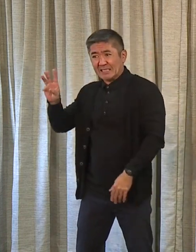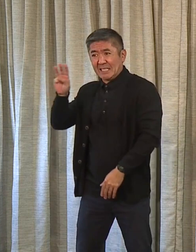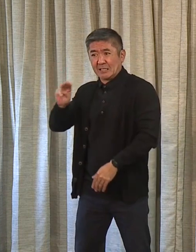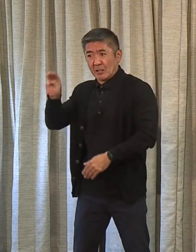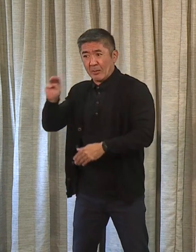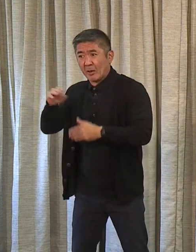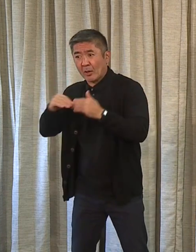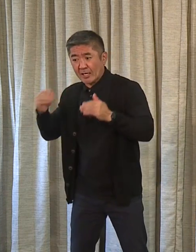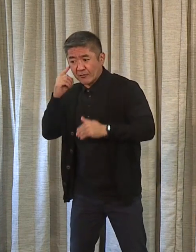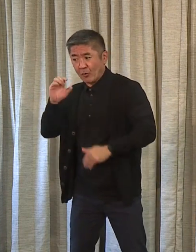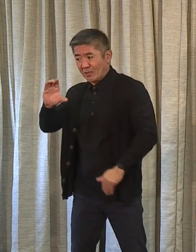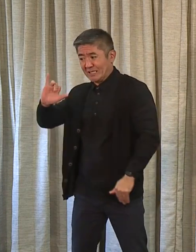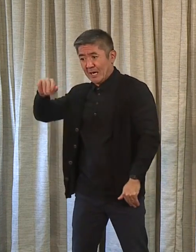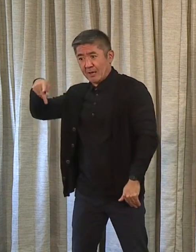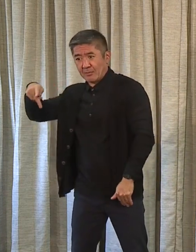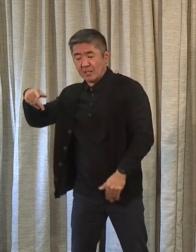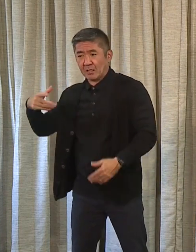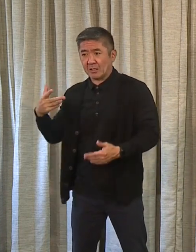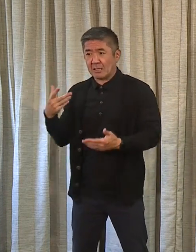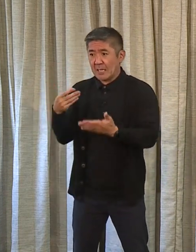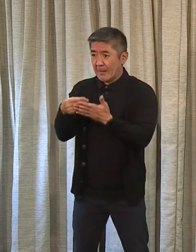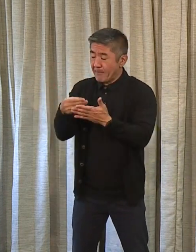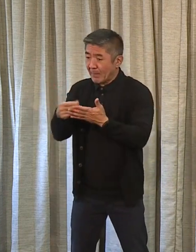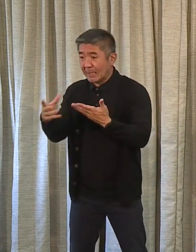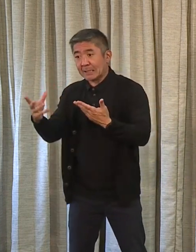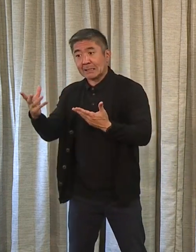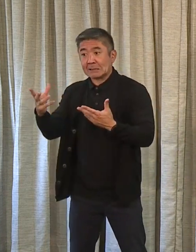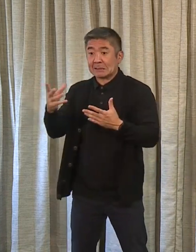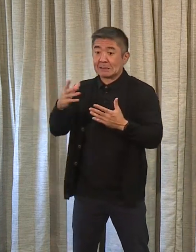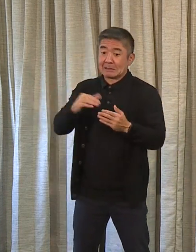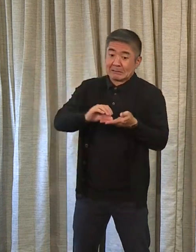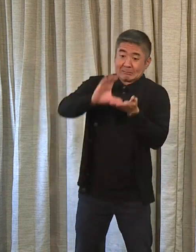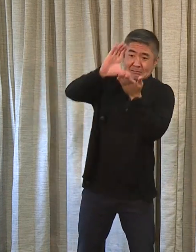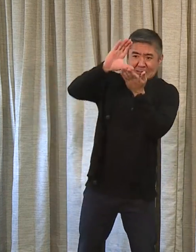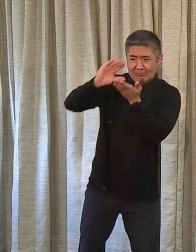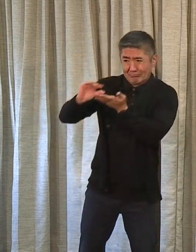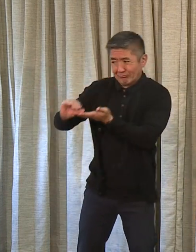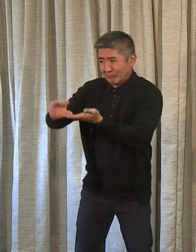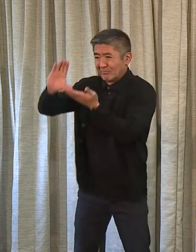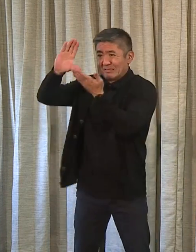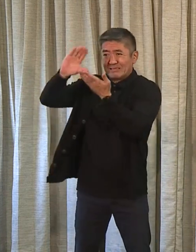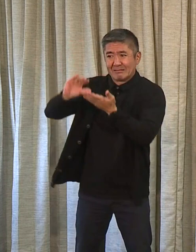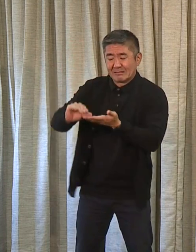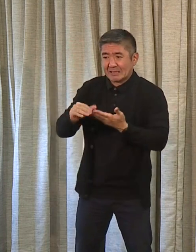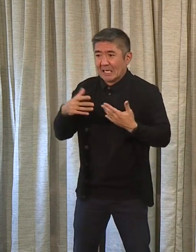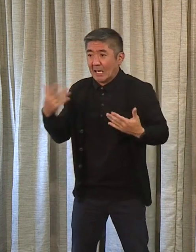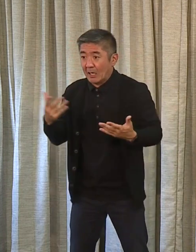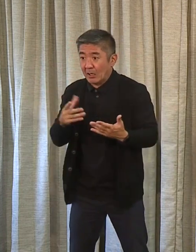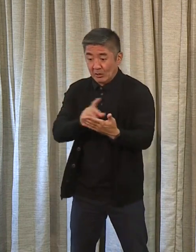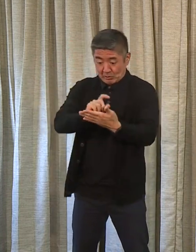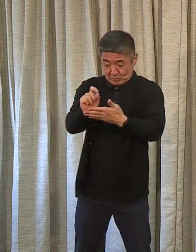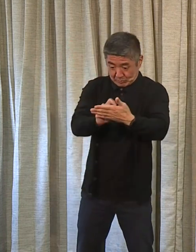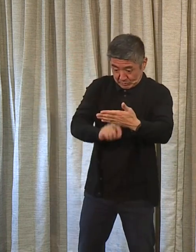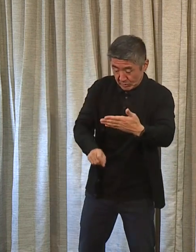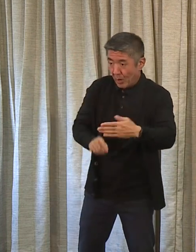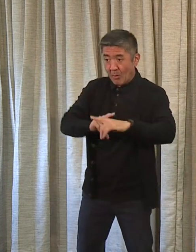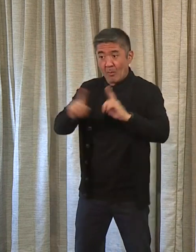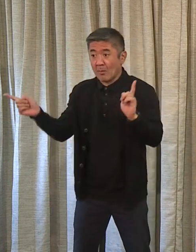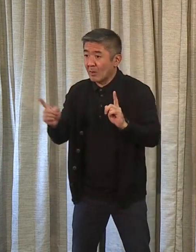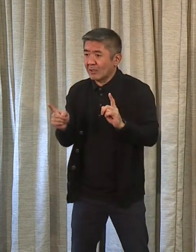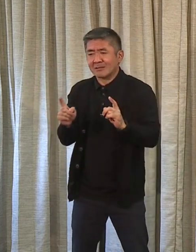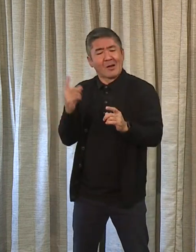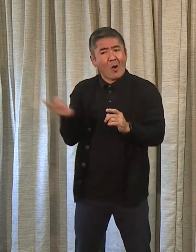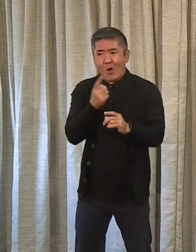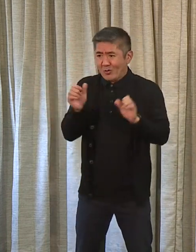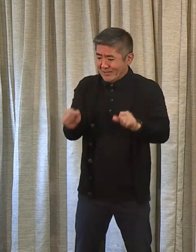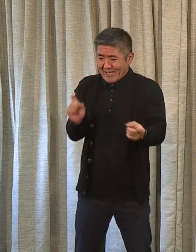our capital improvement, you know, monies are fluid. Budgets are fluid. As I said, we printed it on paper, not on tablets. And, you at the end of the day,